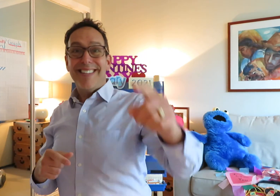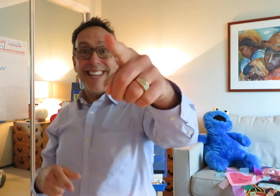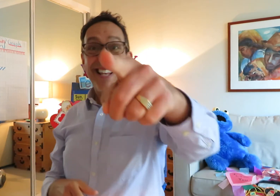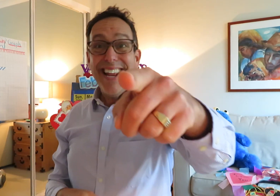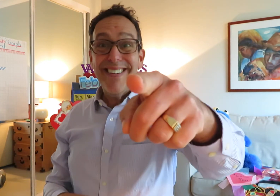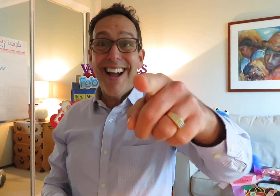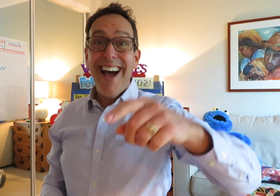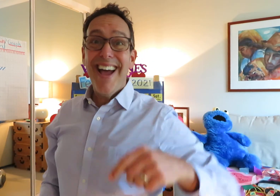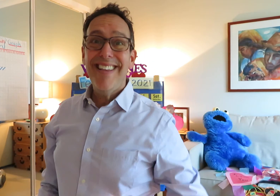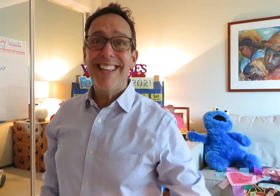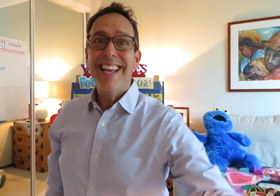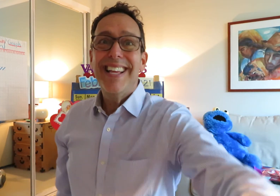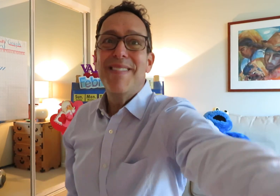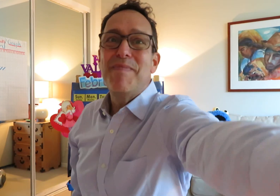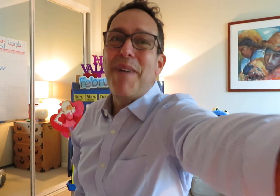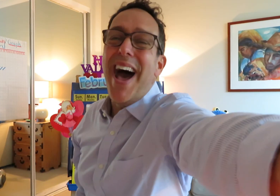See you later, guys. Bye.